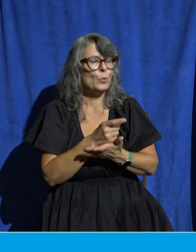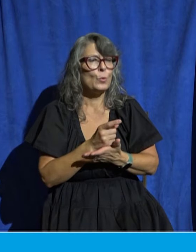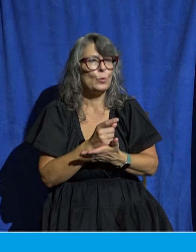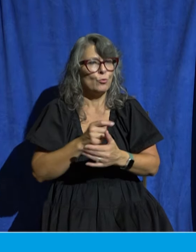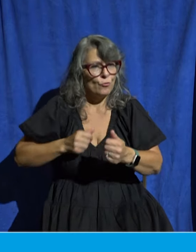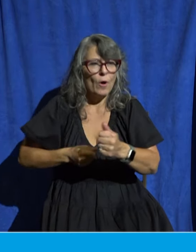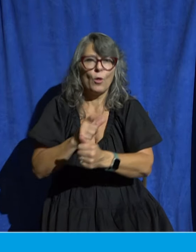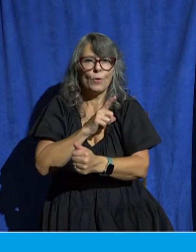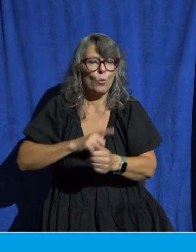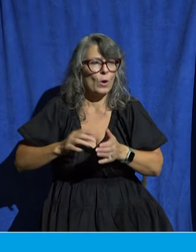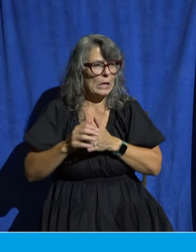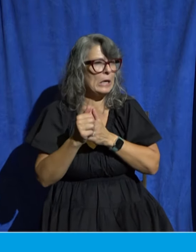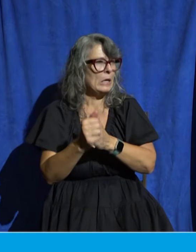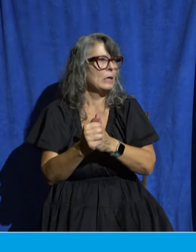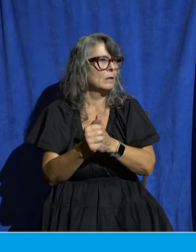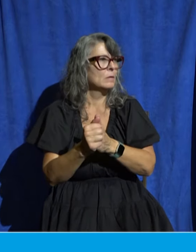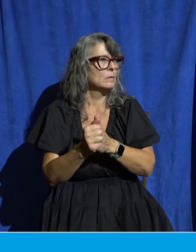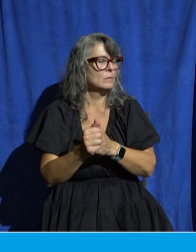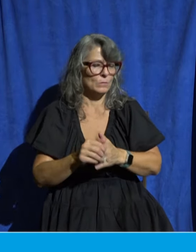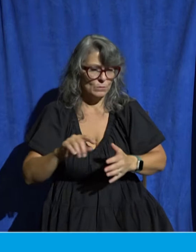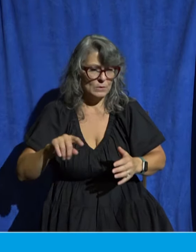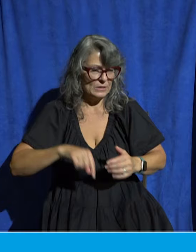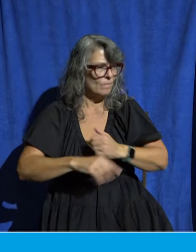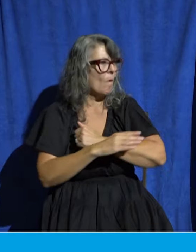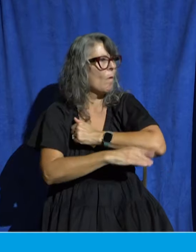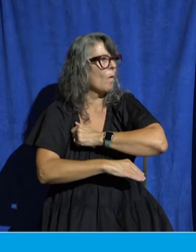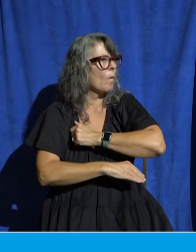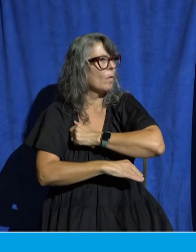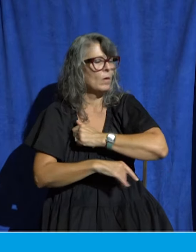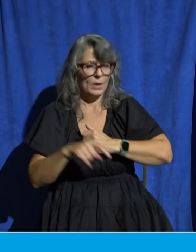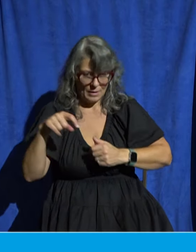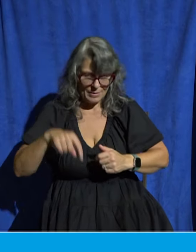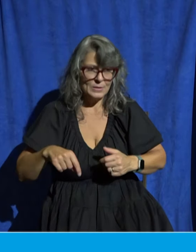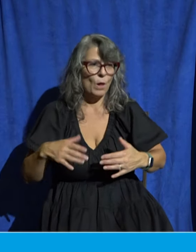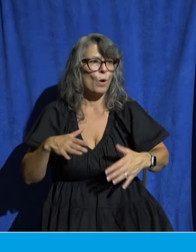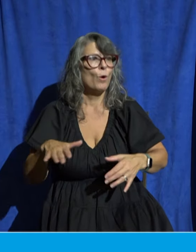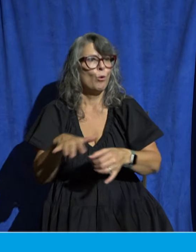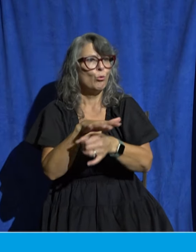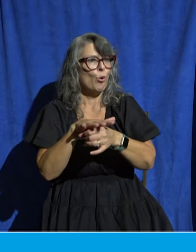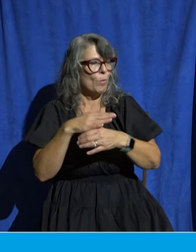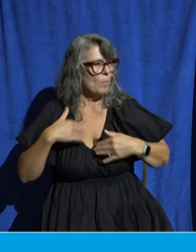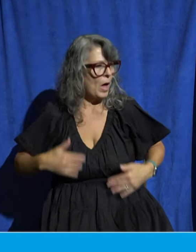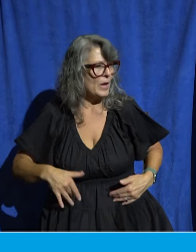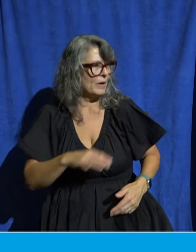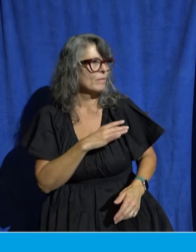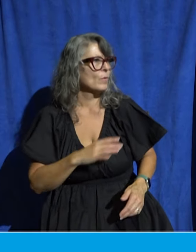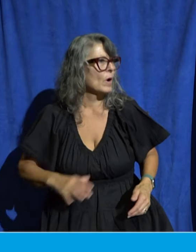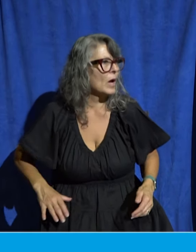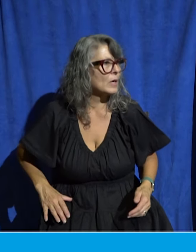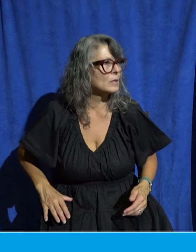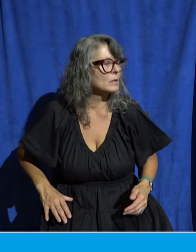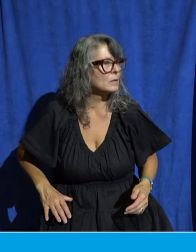in this local body go and take a moment on your own and I'll come back and help us prepare to take the Lord's Supper